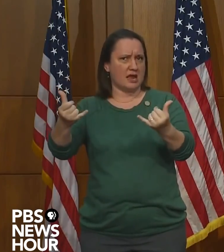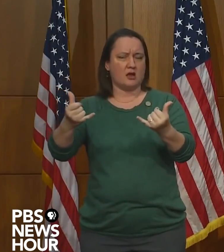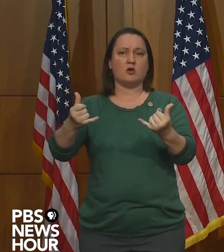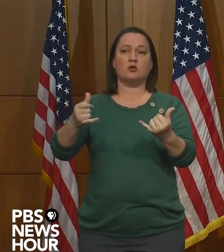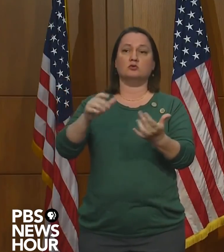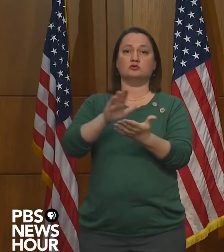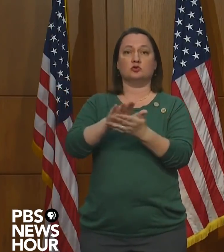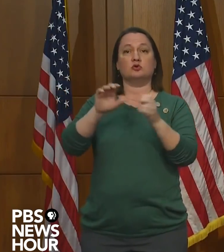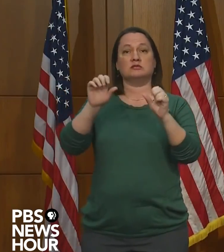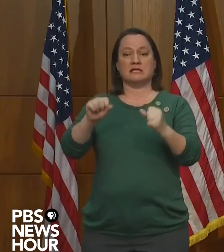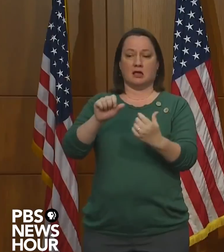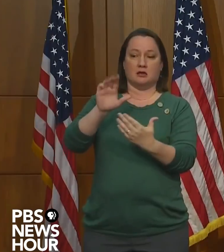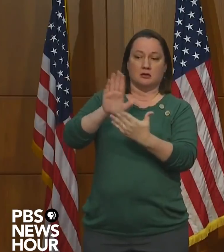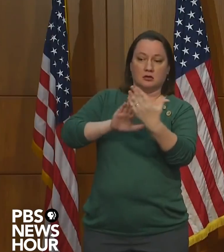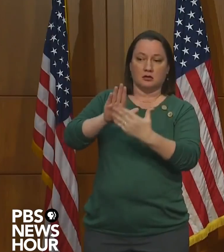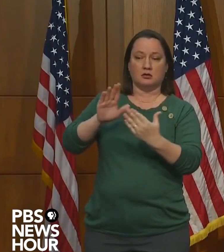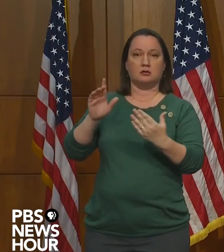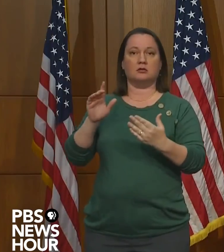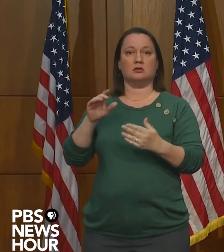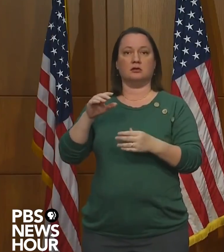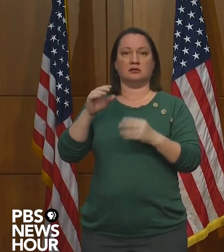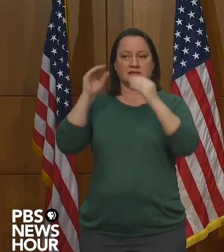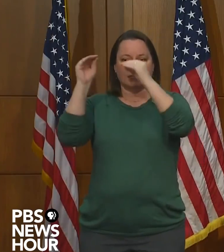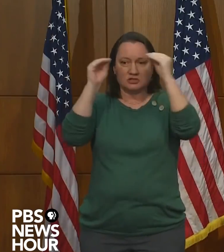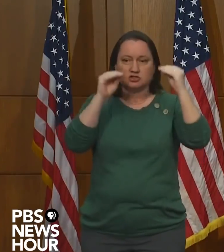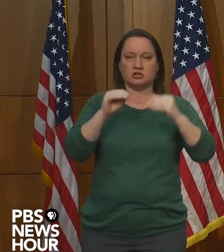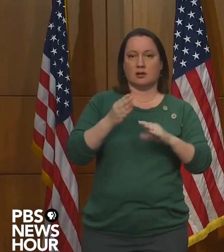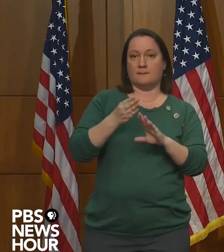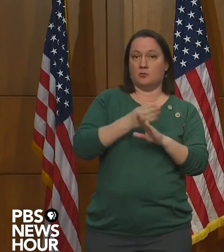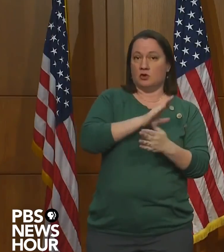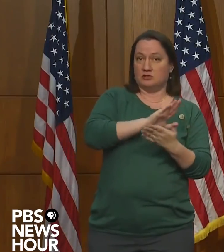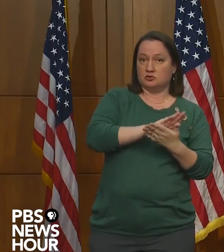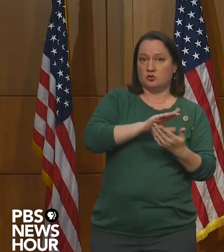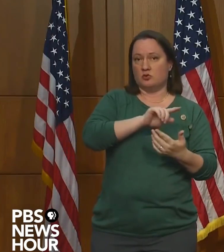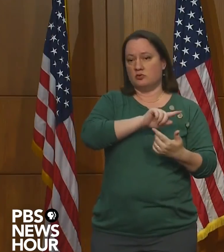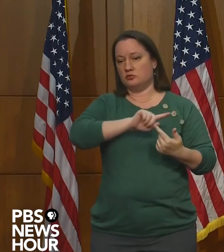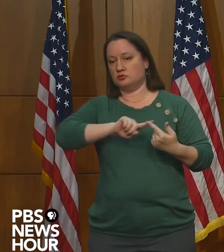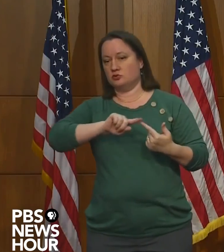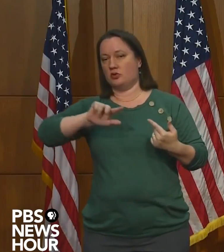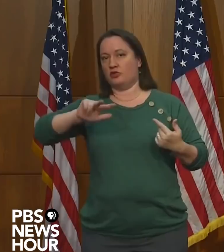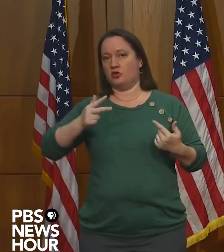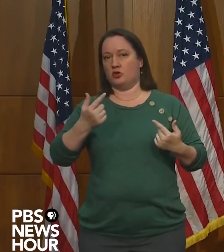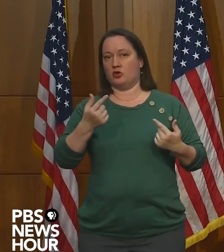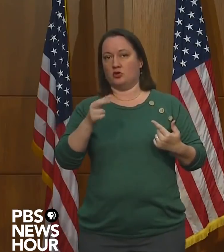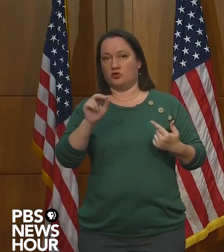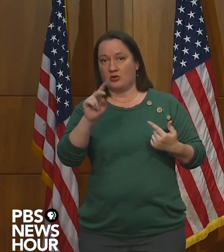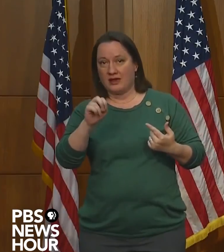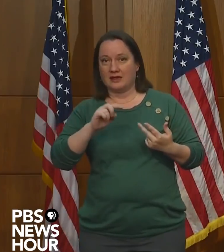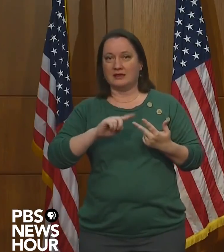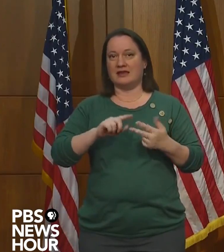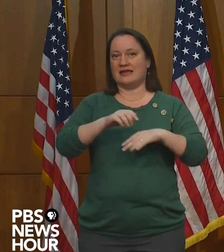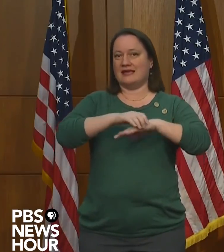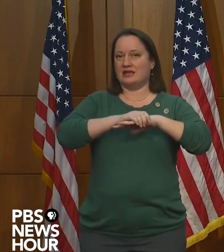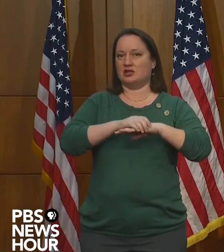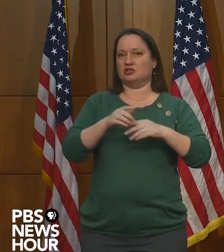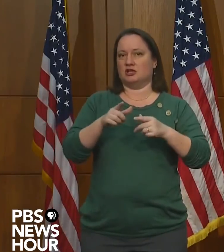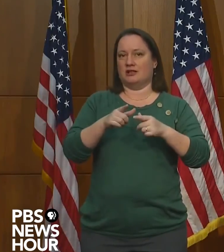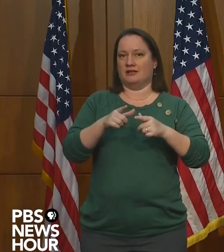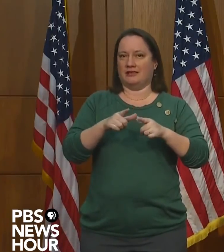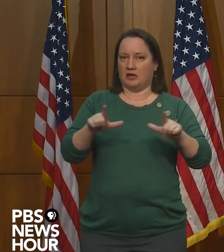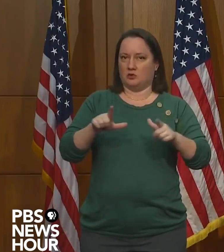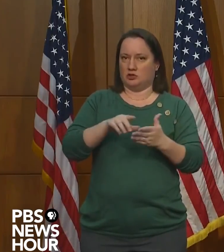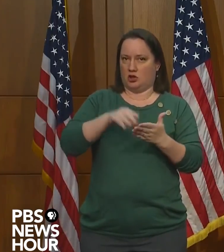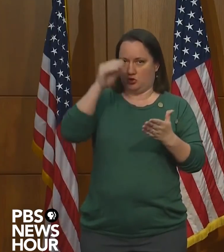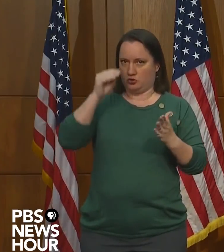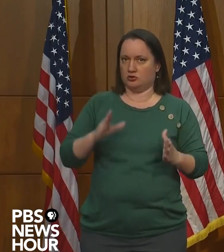offer in-person instruction for preschool through third graders and English language learners. They can also